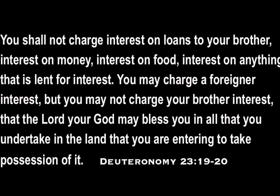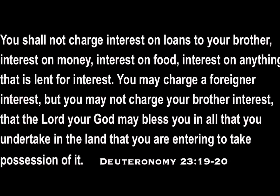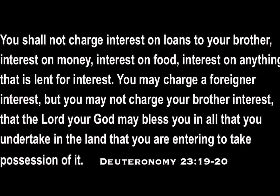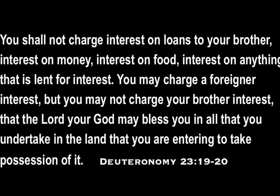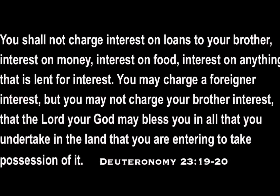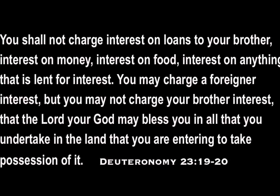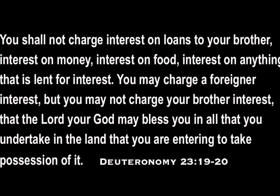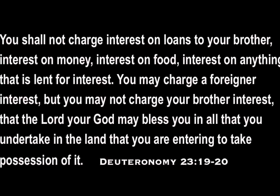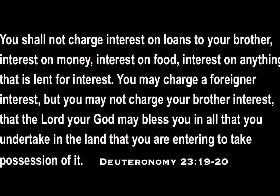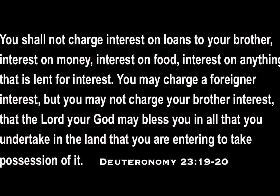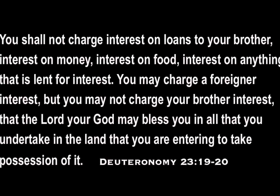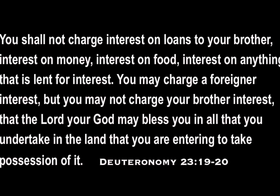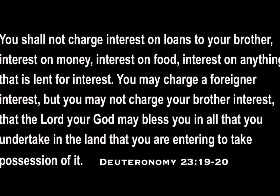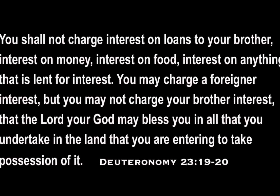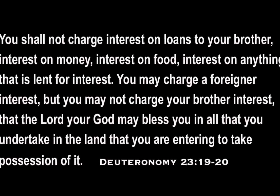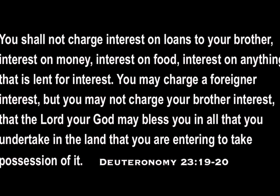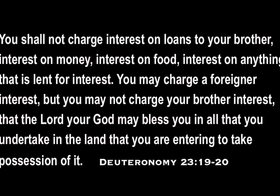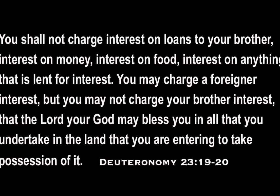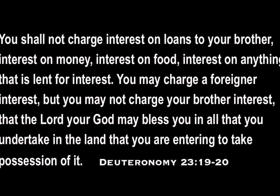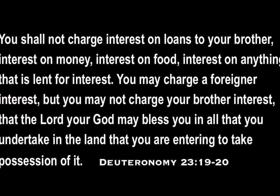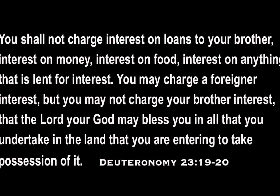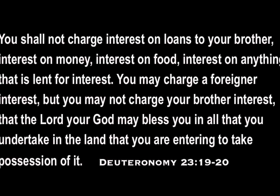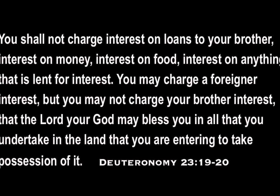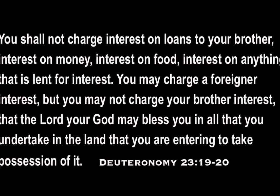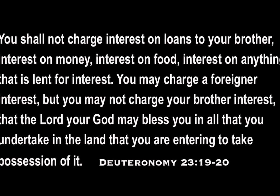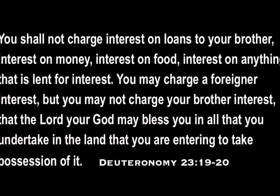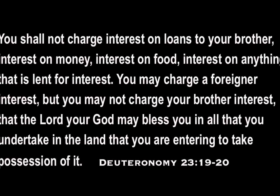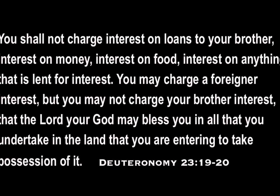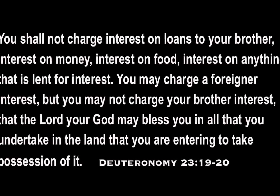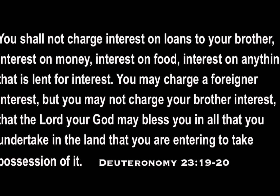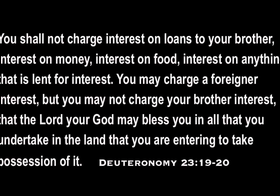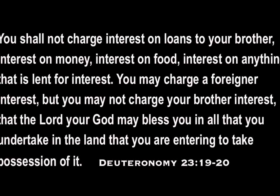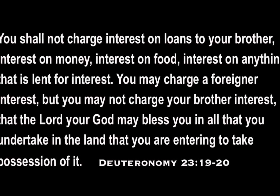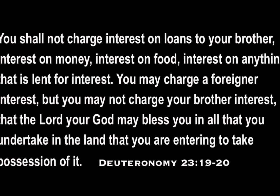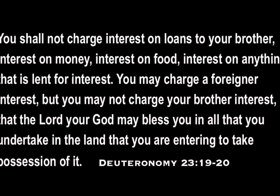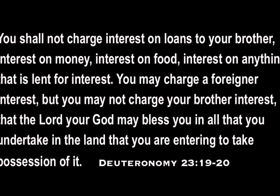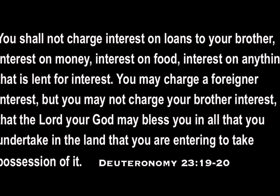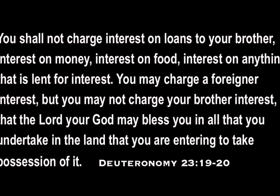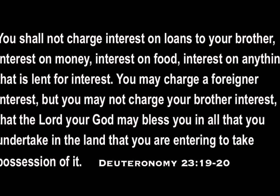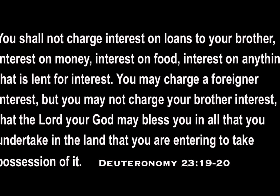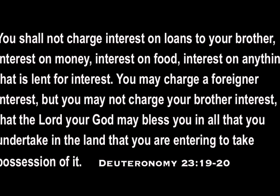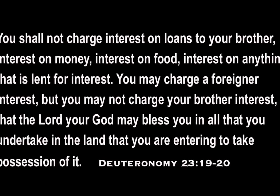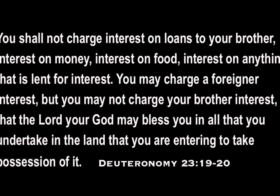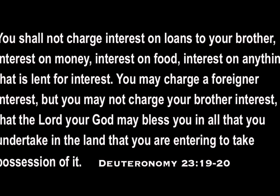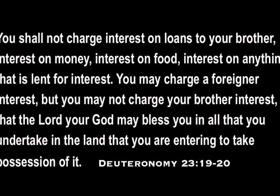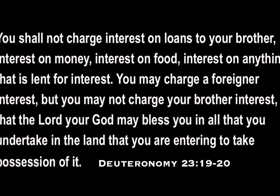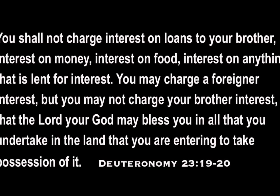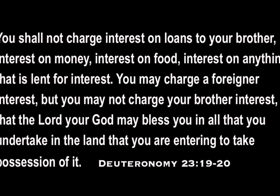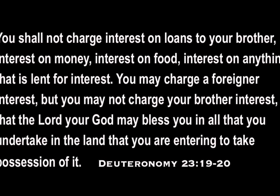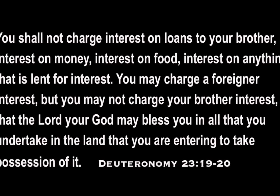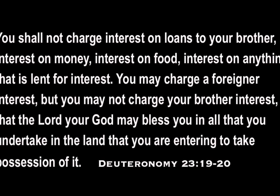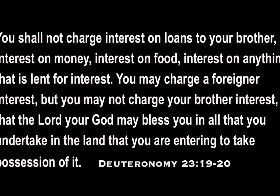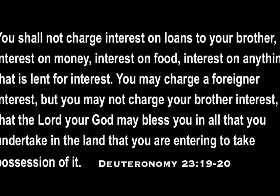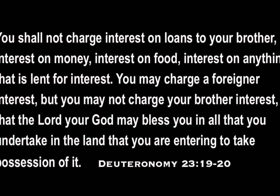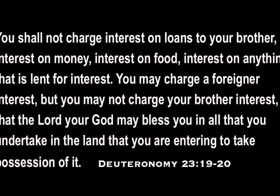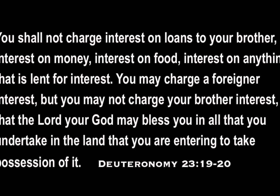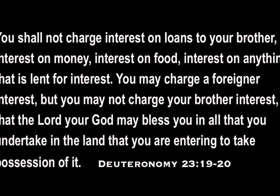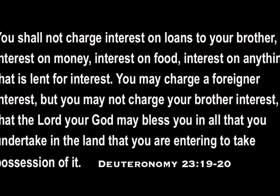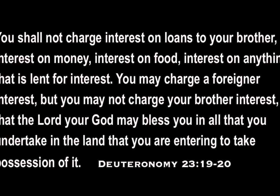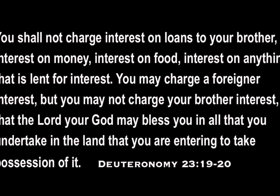lent for interest you may charge a foreigner interest but you may not charge your brother interest that the lord your god may bless you in all